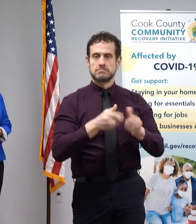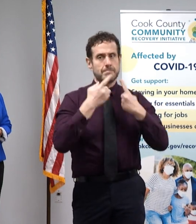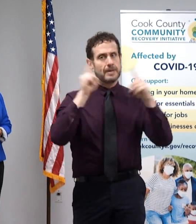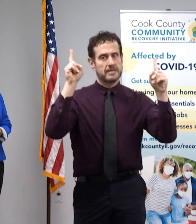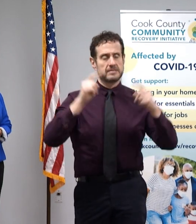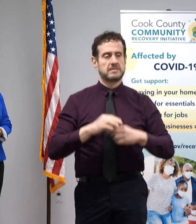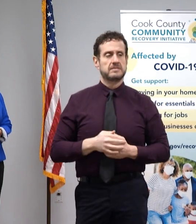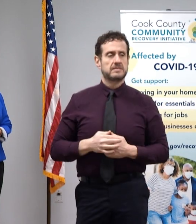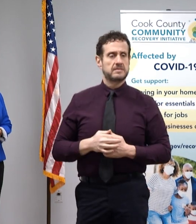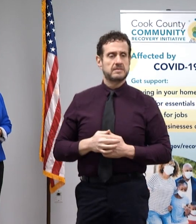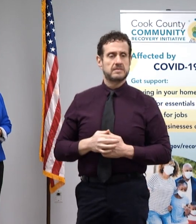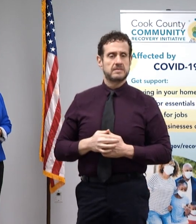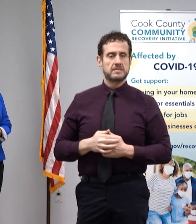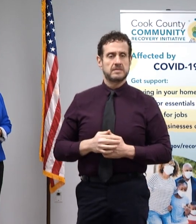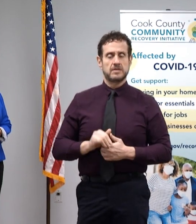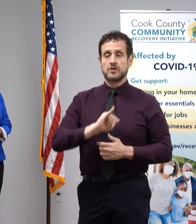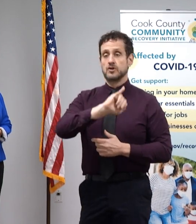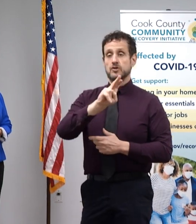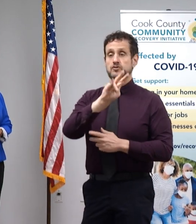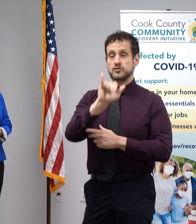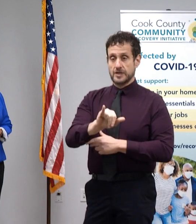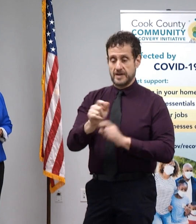Any help? Any from that again?